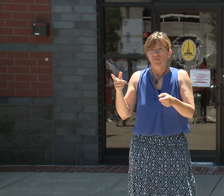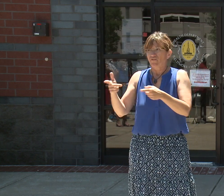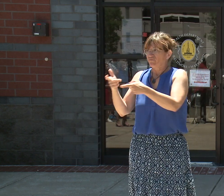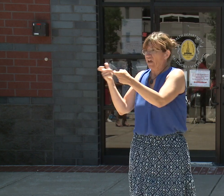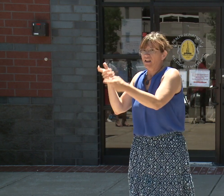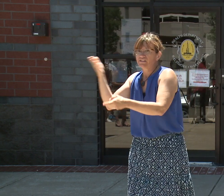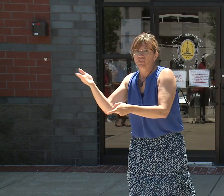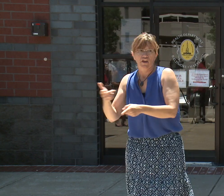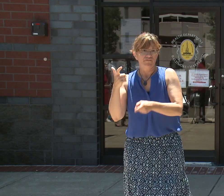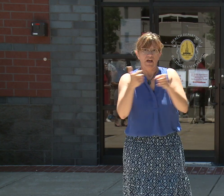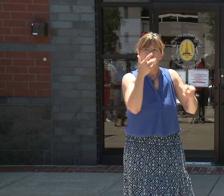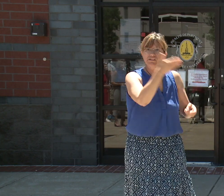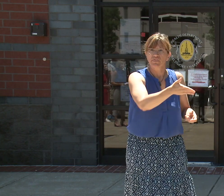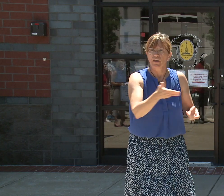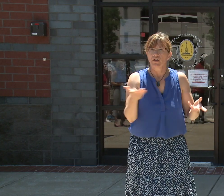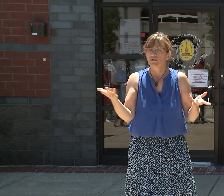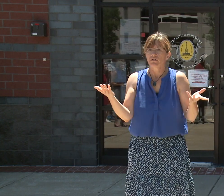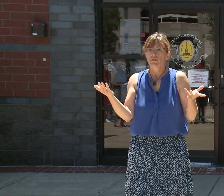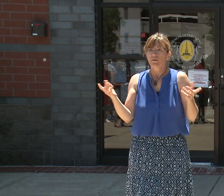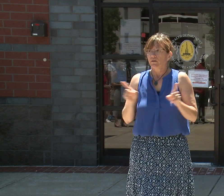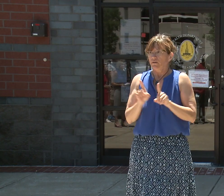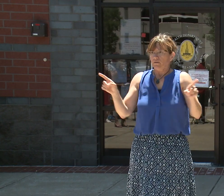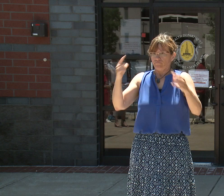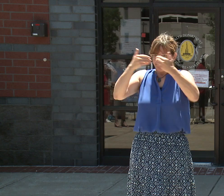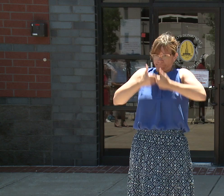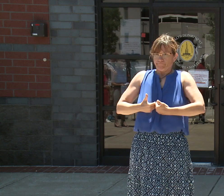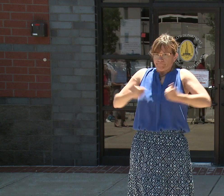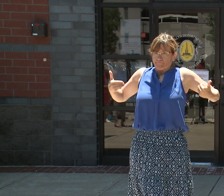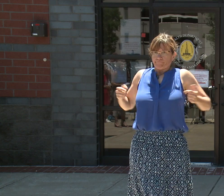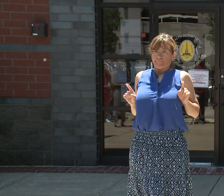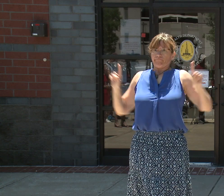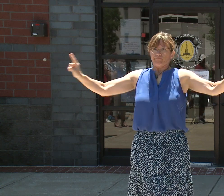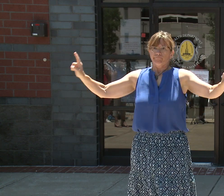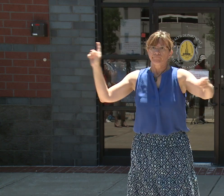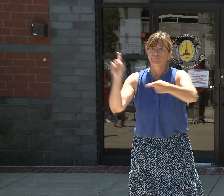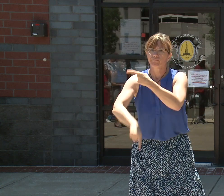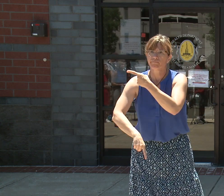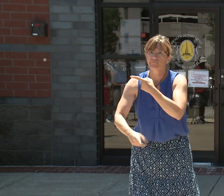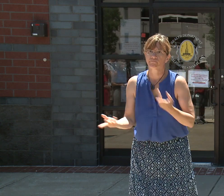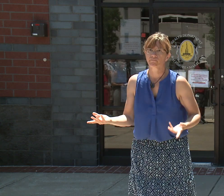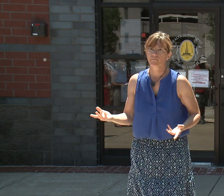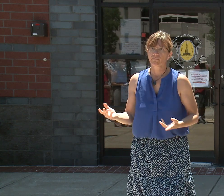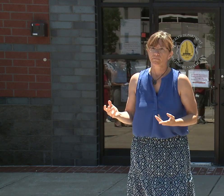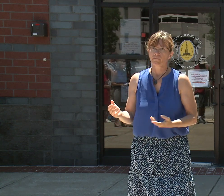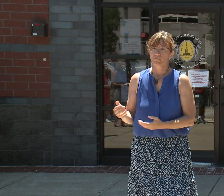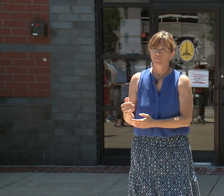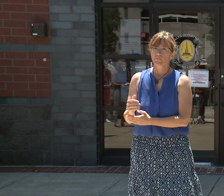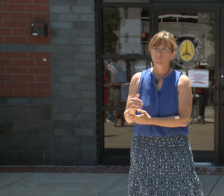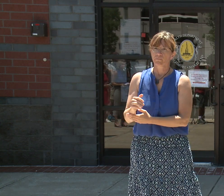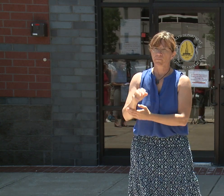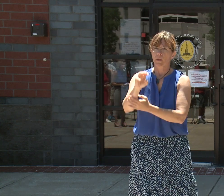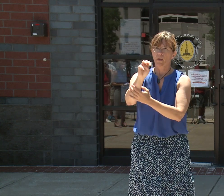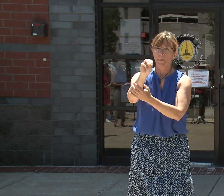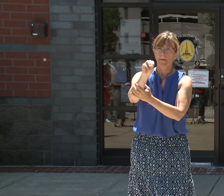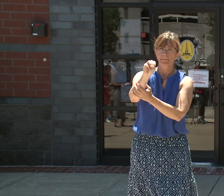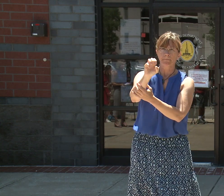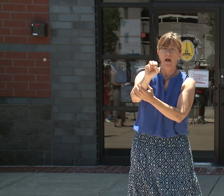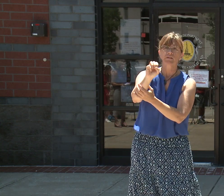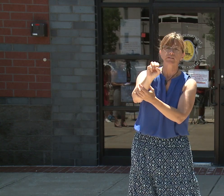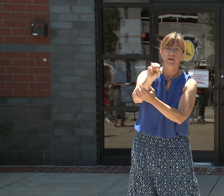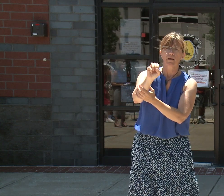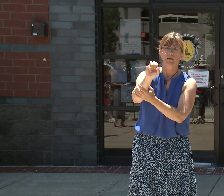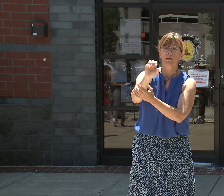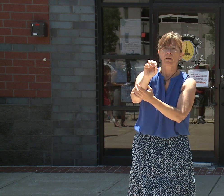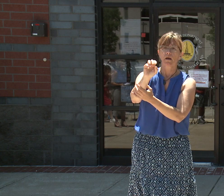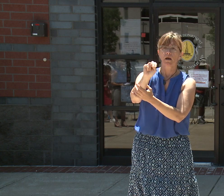life. We had people, two people in that neighborhood lose their lives. When they talk about why we were in Park Heights versus there, we had a mass murder. We had